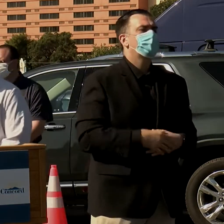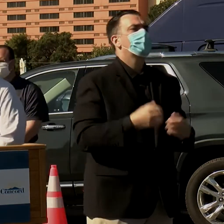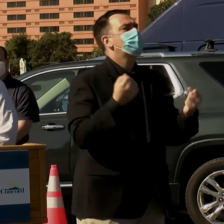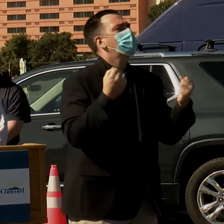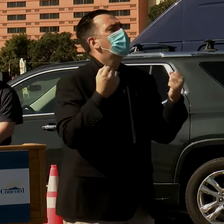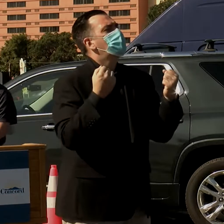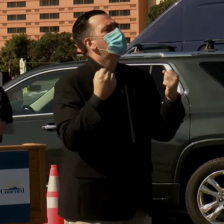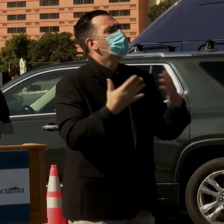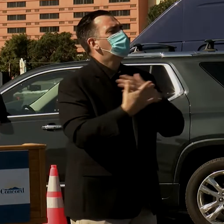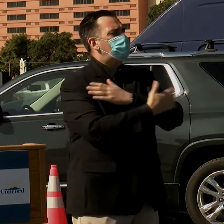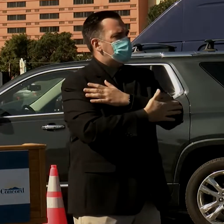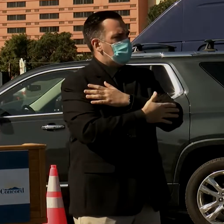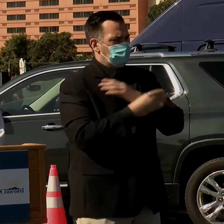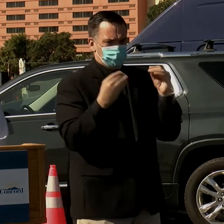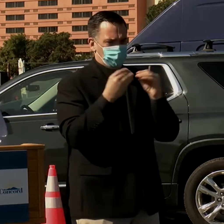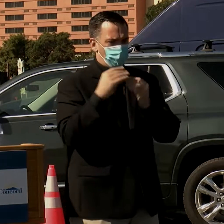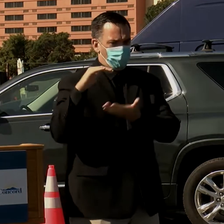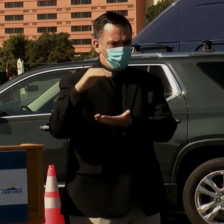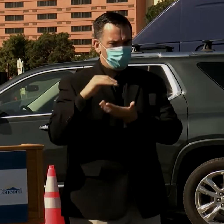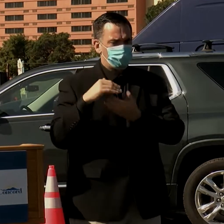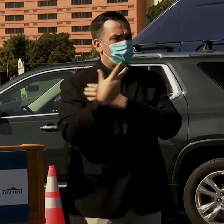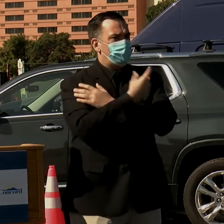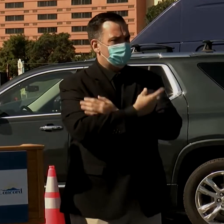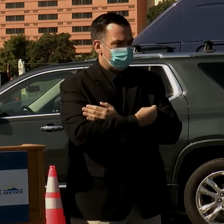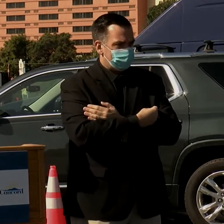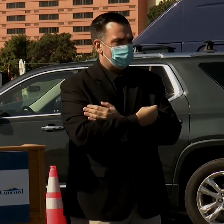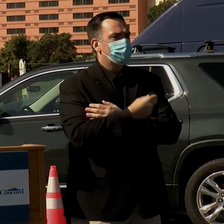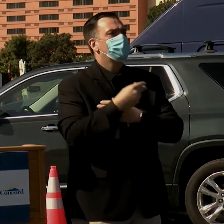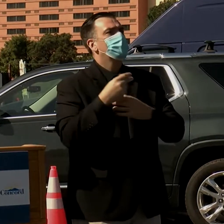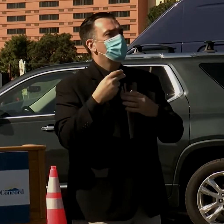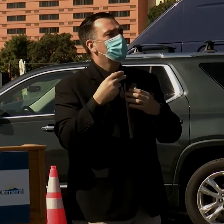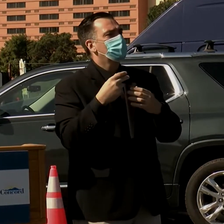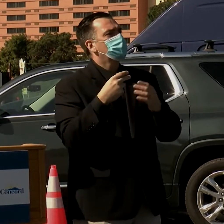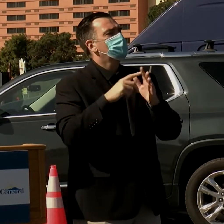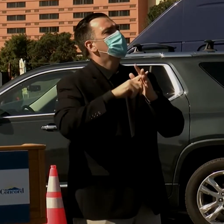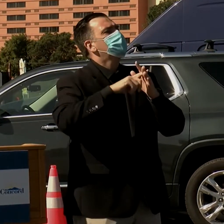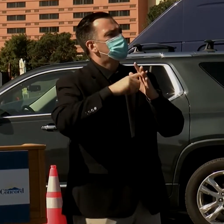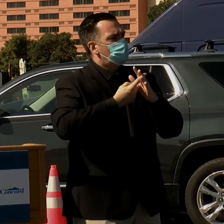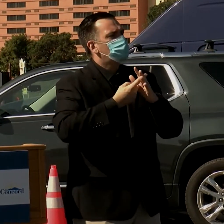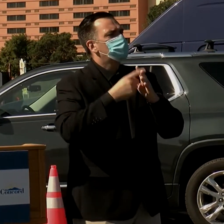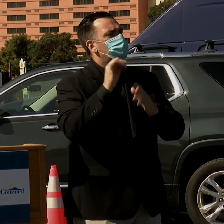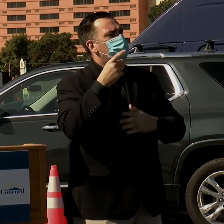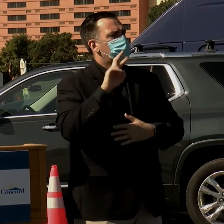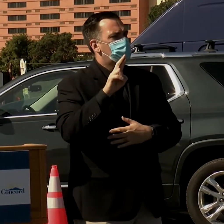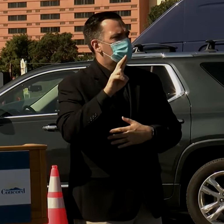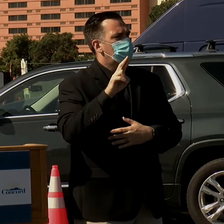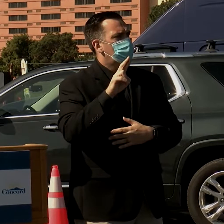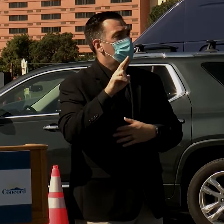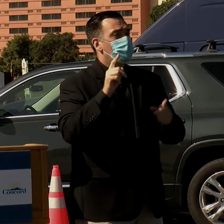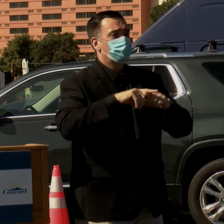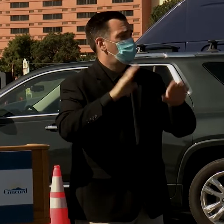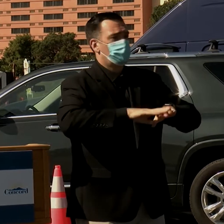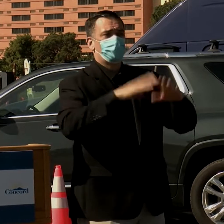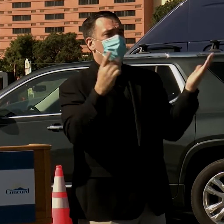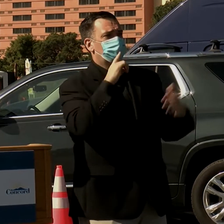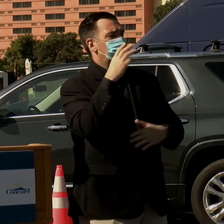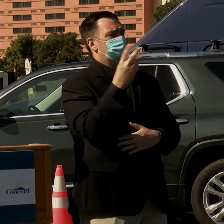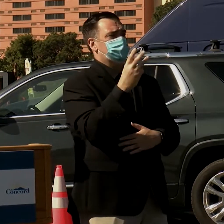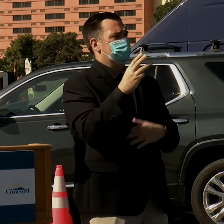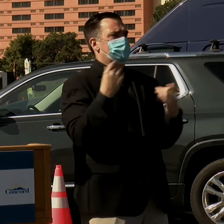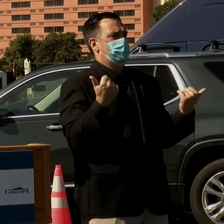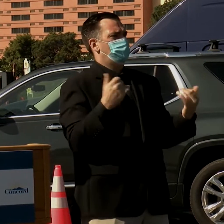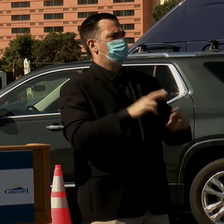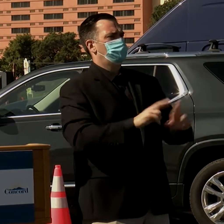counties can't get older back then, they're to work back for the start of this year. But you guys just opened it up to take that again.